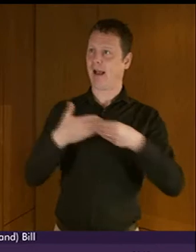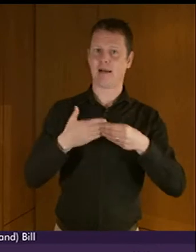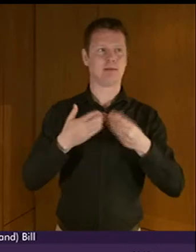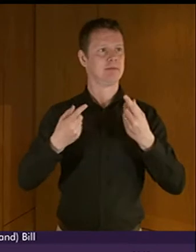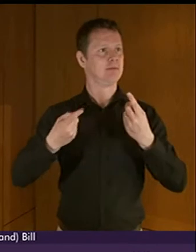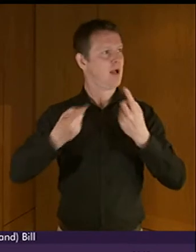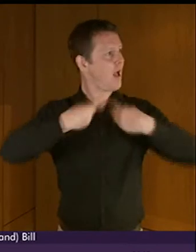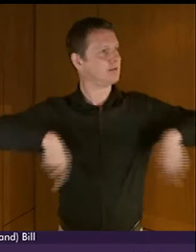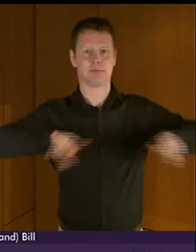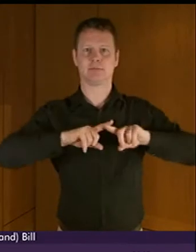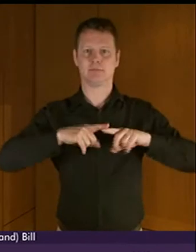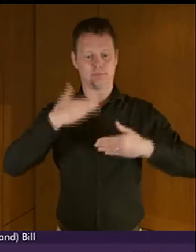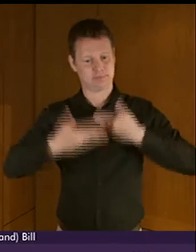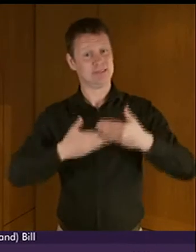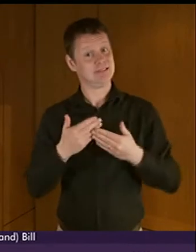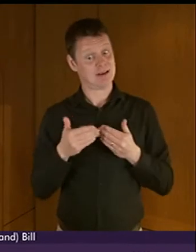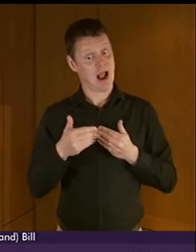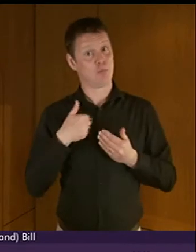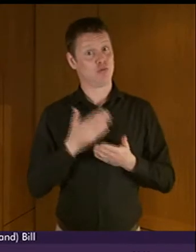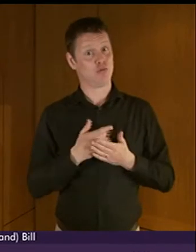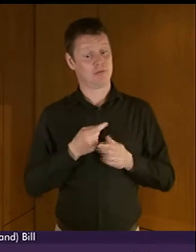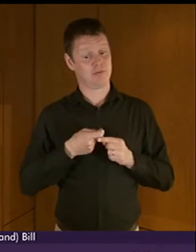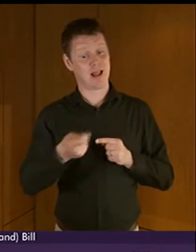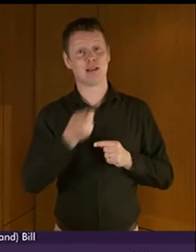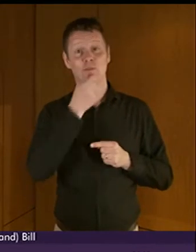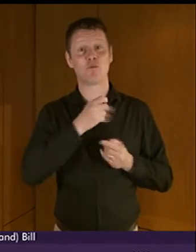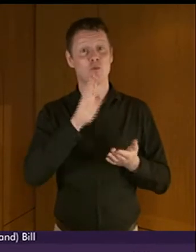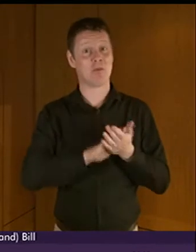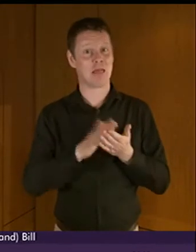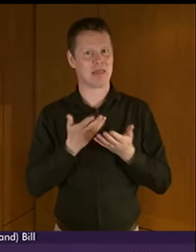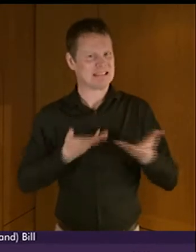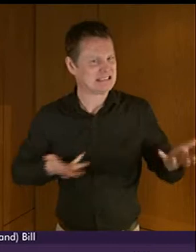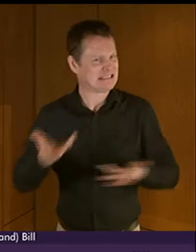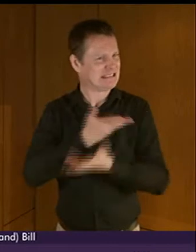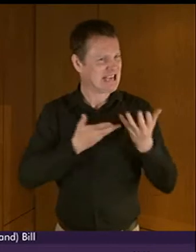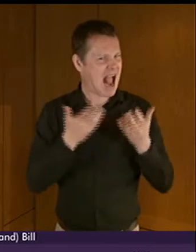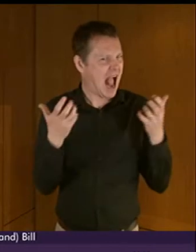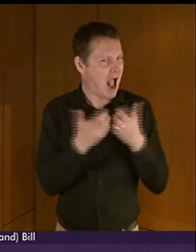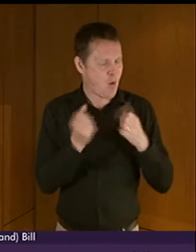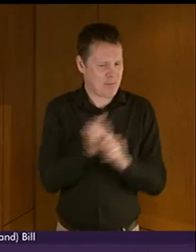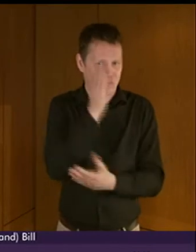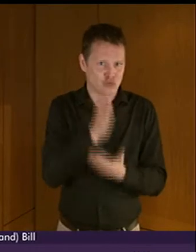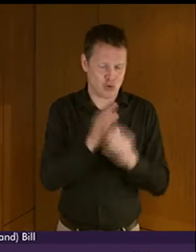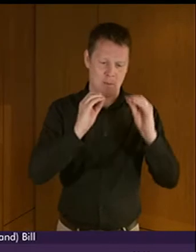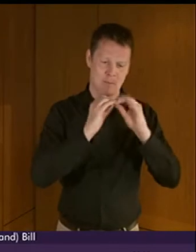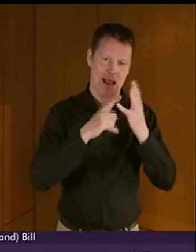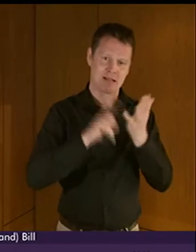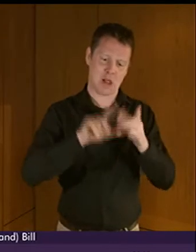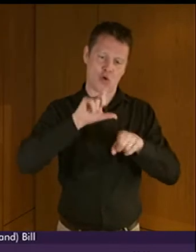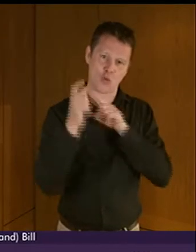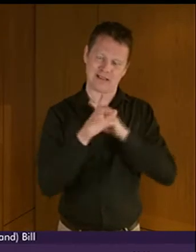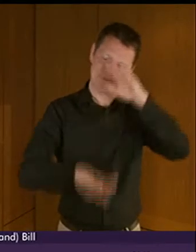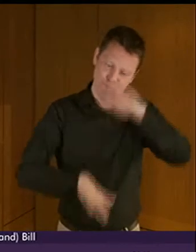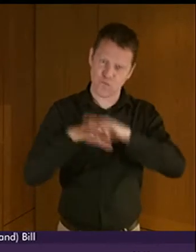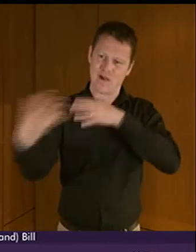into a real discussion about how we involve very fully the BSL community in their